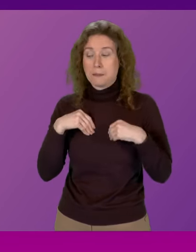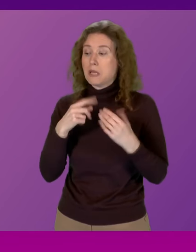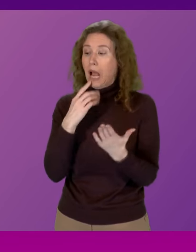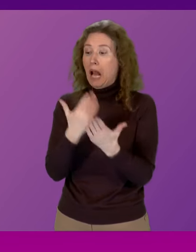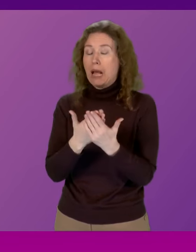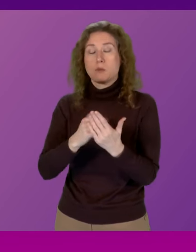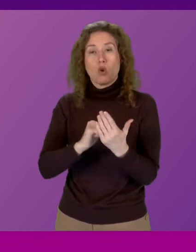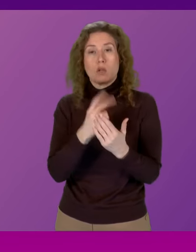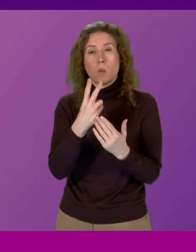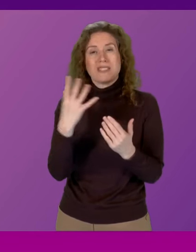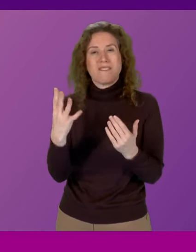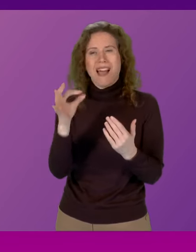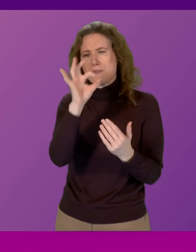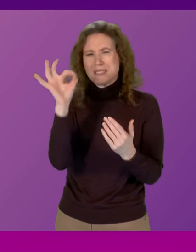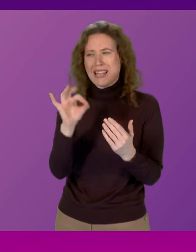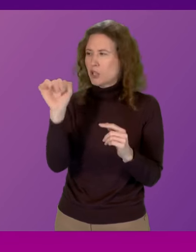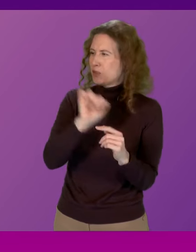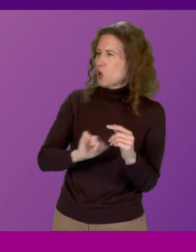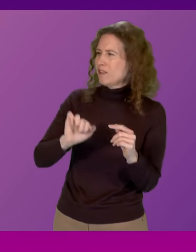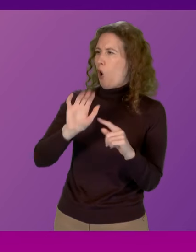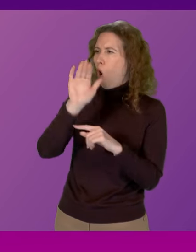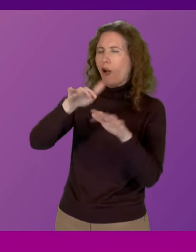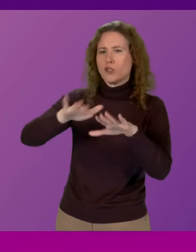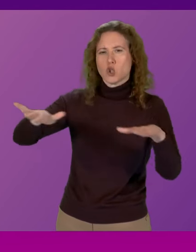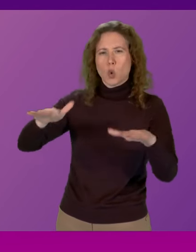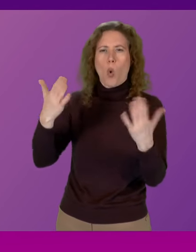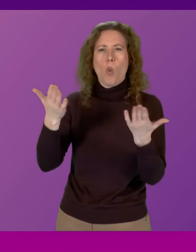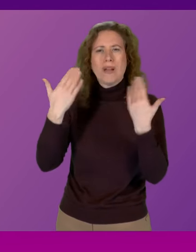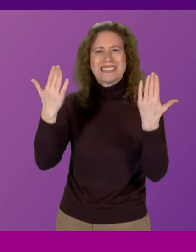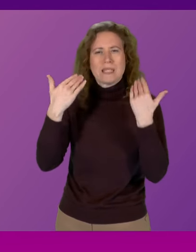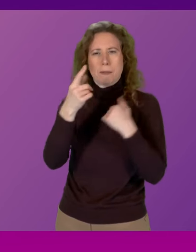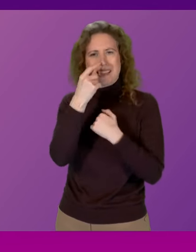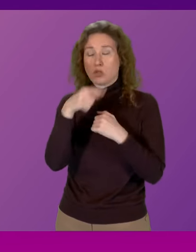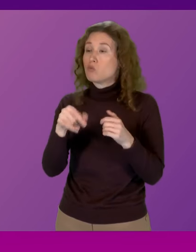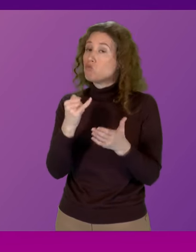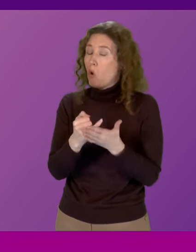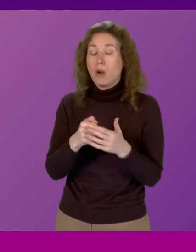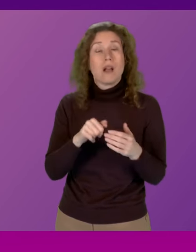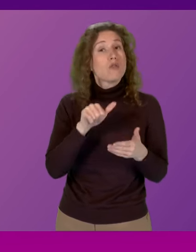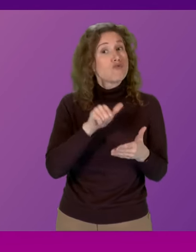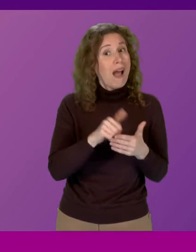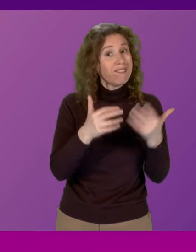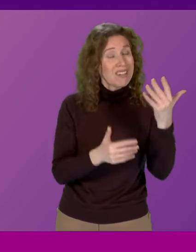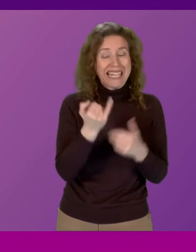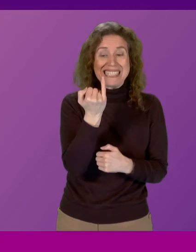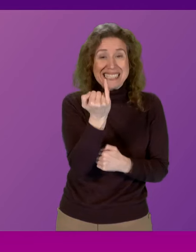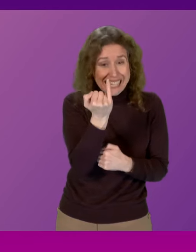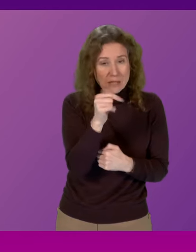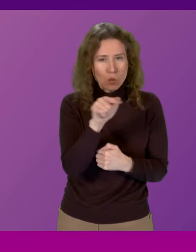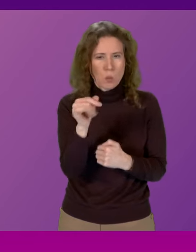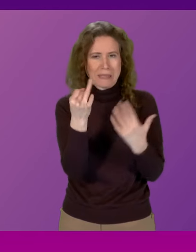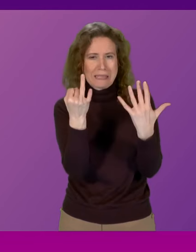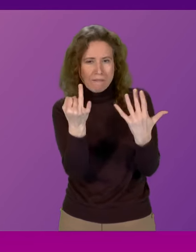had 25% of Europe's offshore wind potential was wholly wrong the correct figure is 6 to 7%